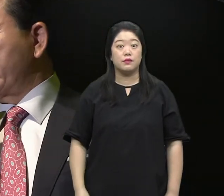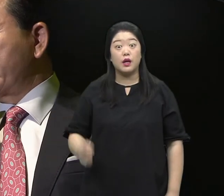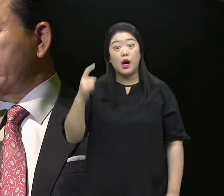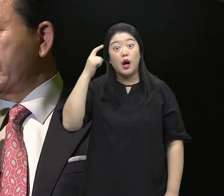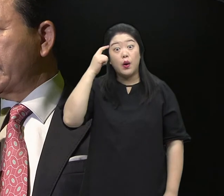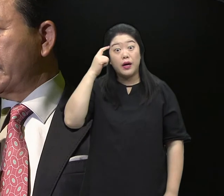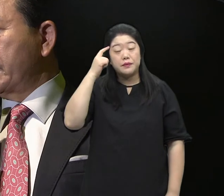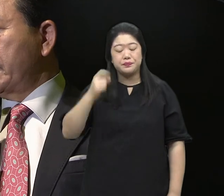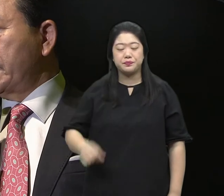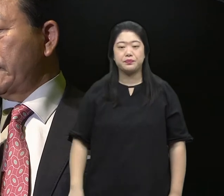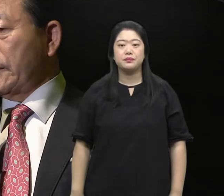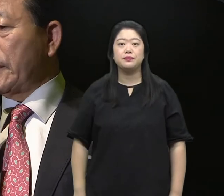That I breathe